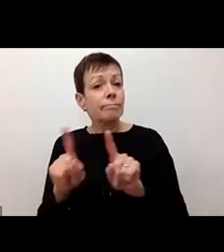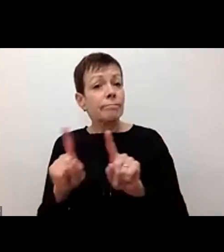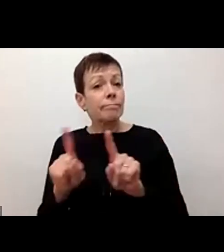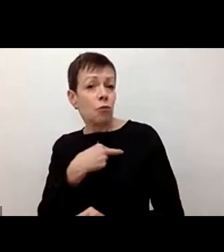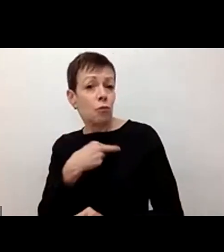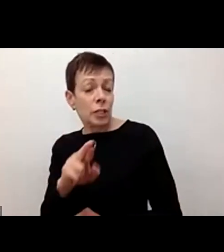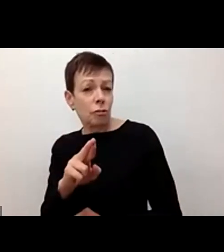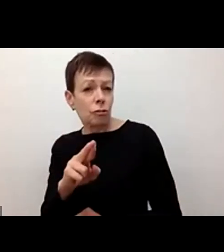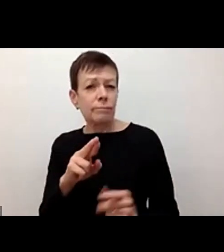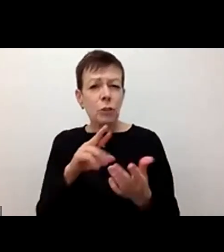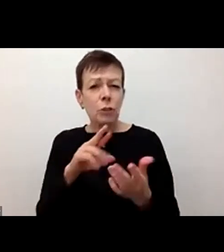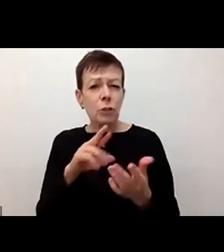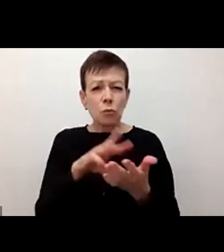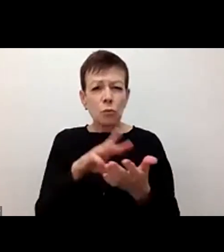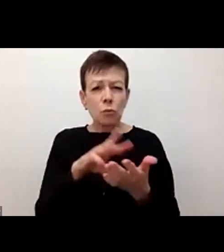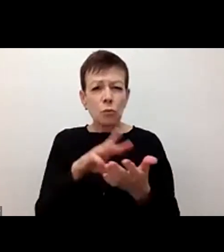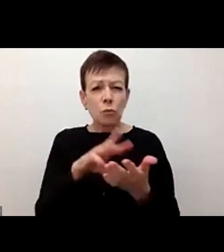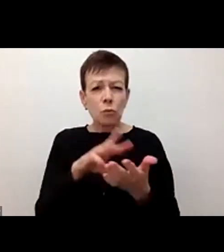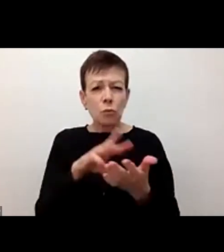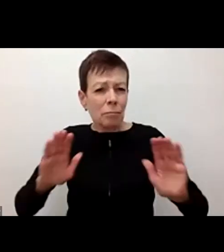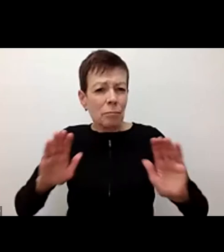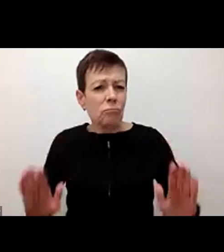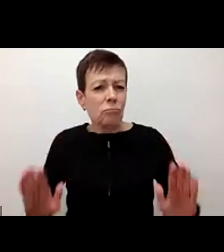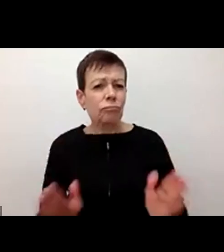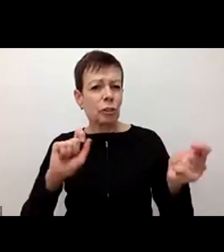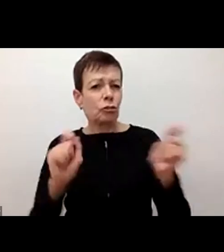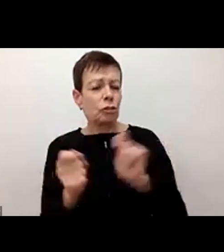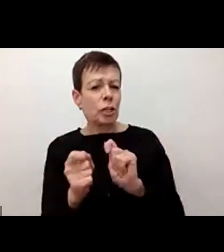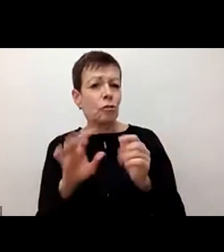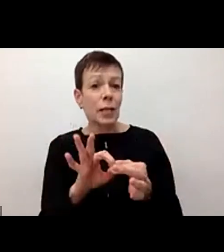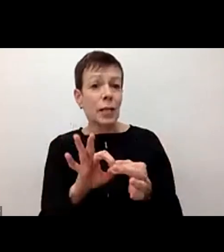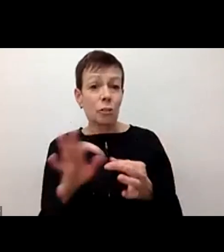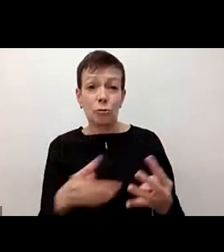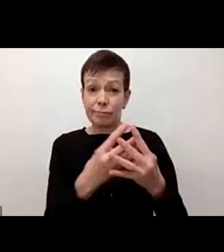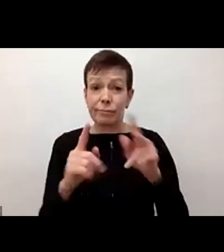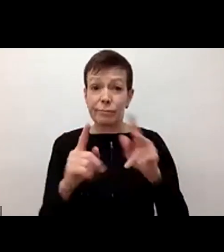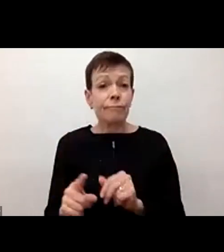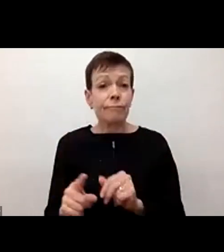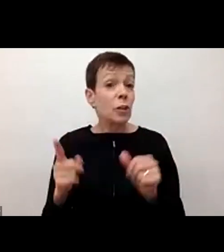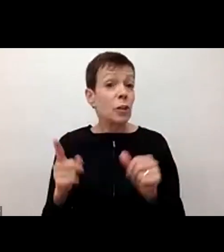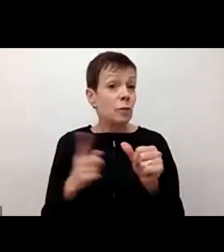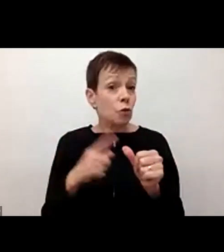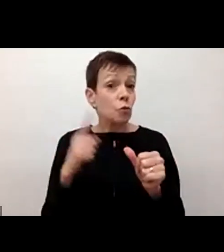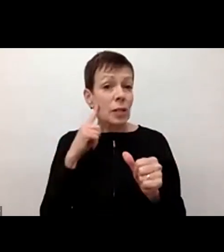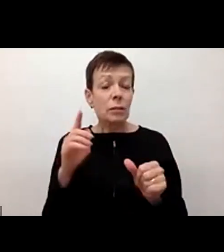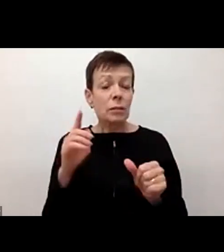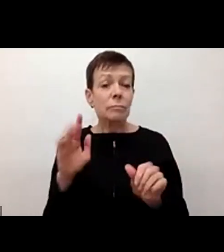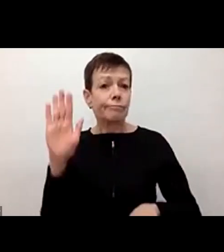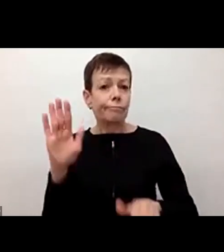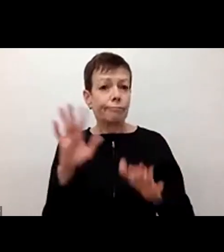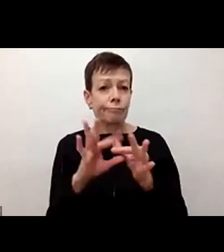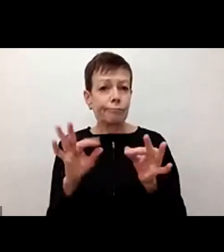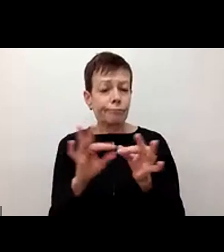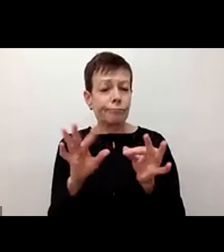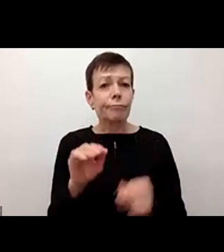ways to foster change. We will hear first the testimony of Amina, a woman with lived experience of immigration detention in Canada.